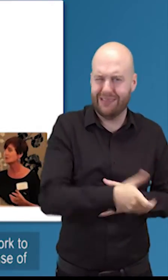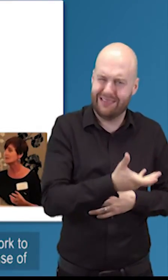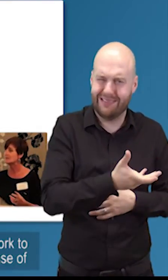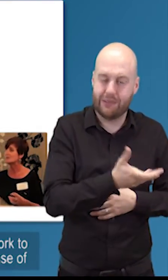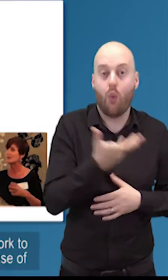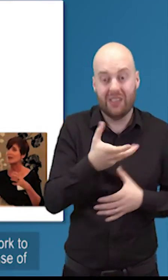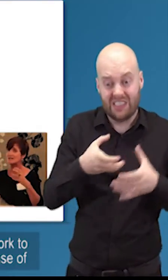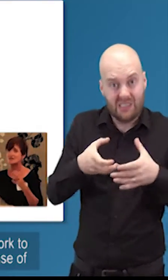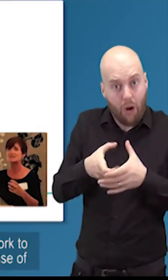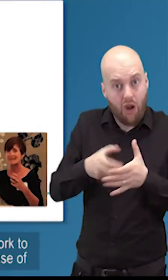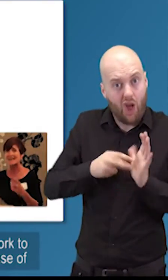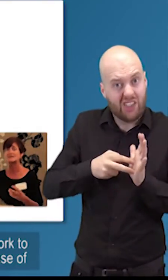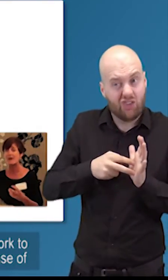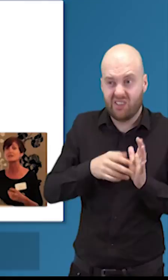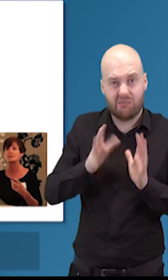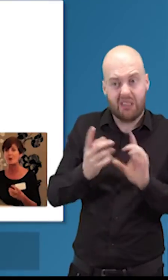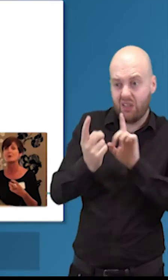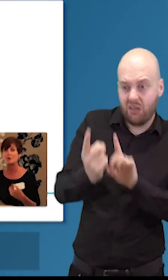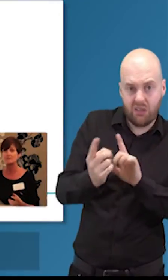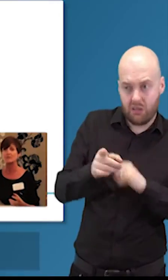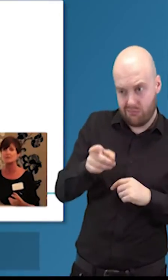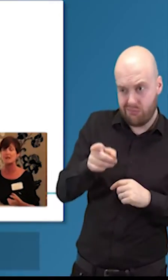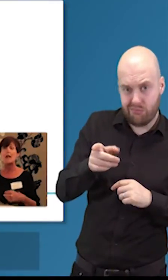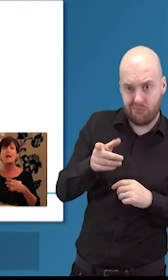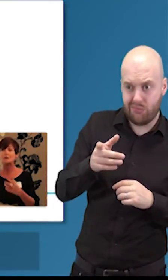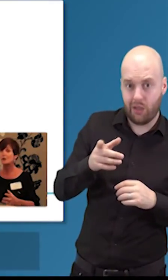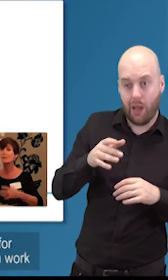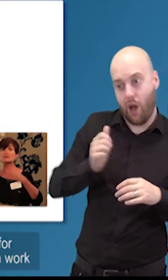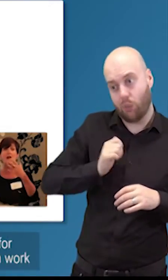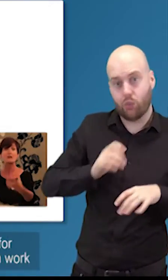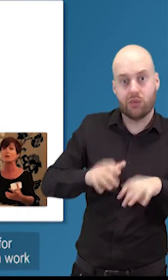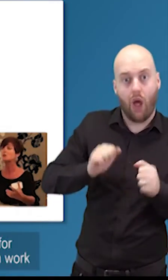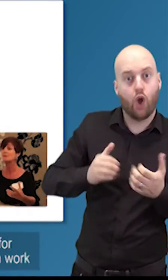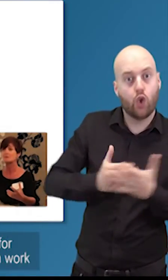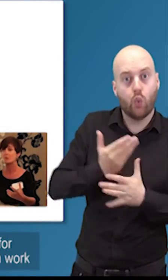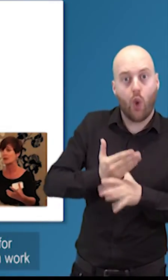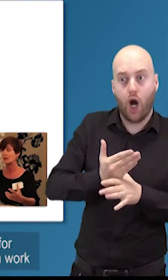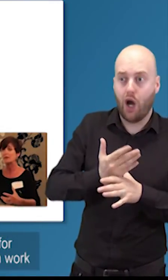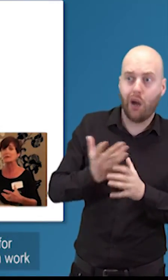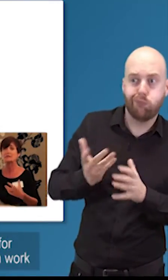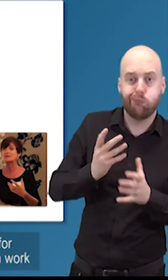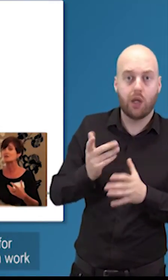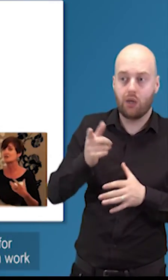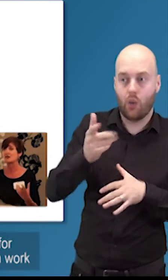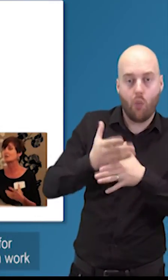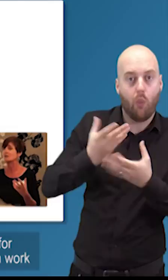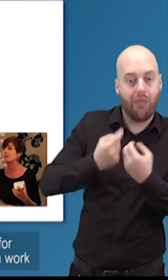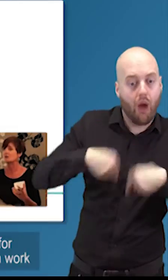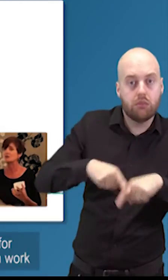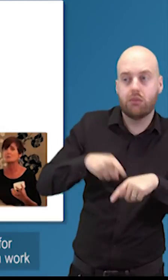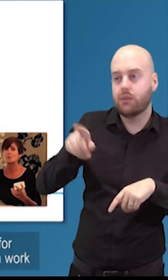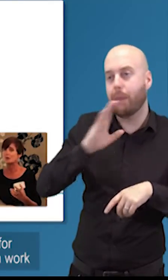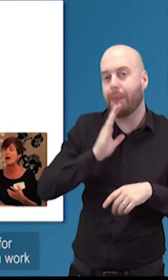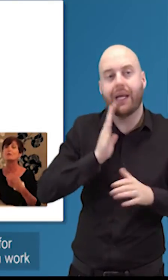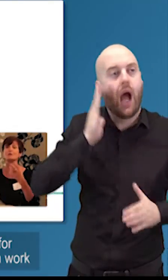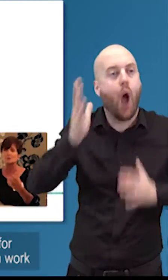a smaller organization where it's just a case of having the proper conversation if you're about to start on a new piece of work for instance you're going to